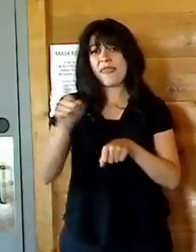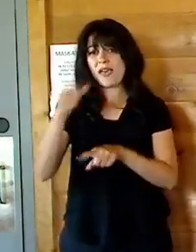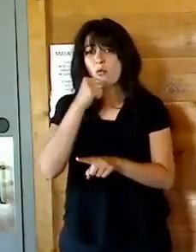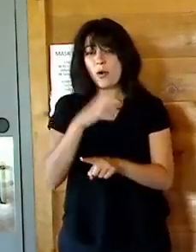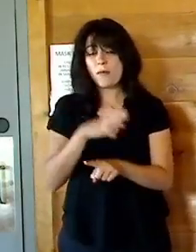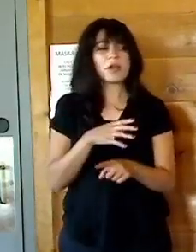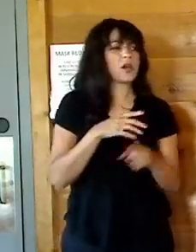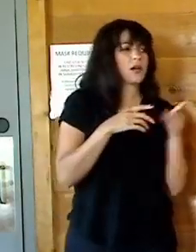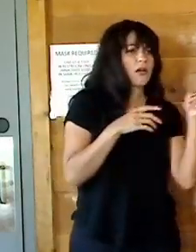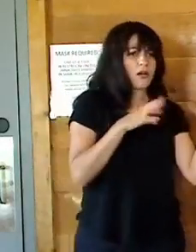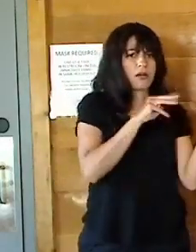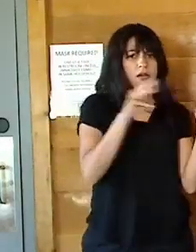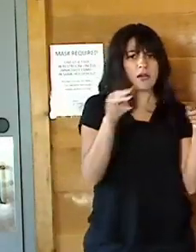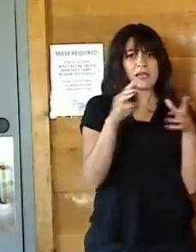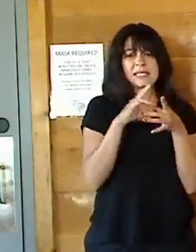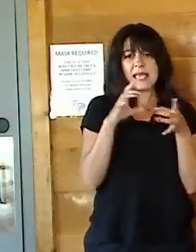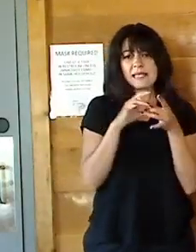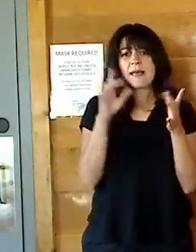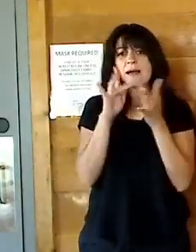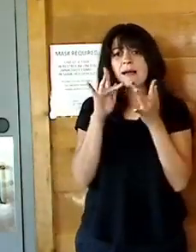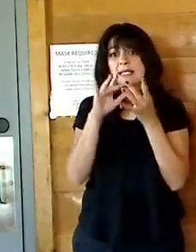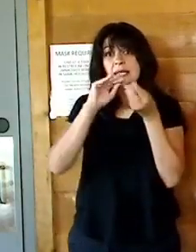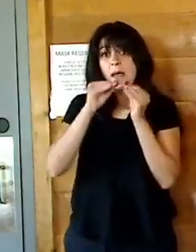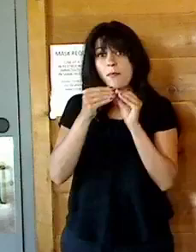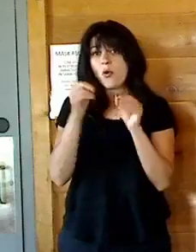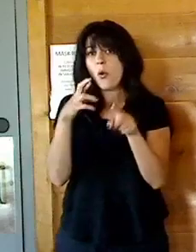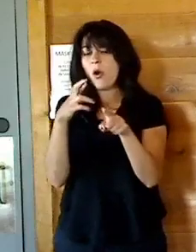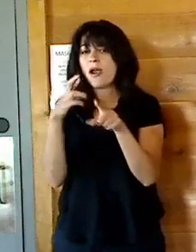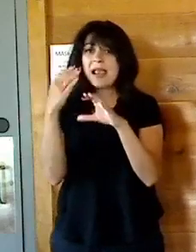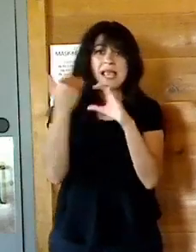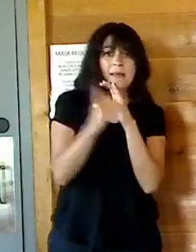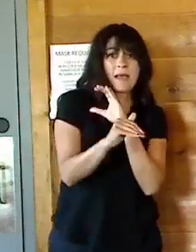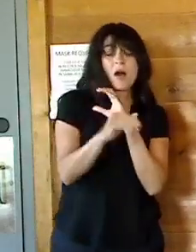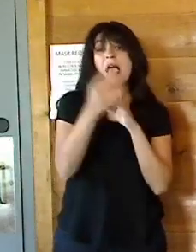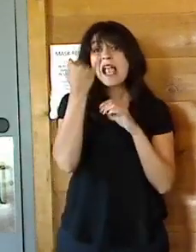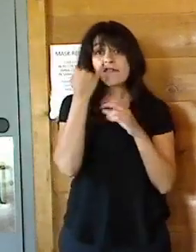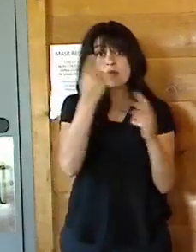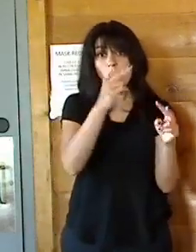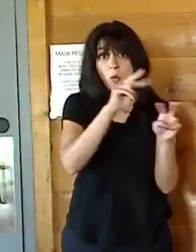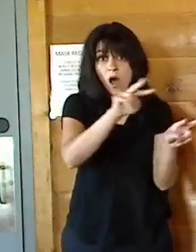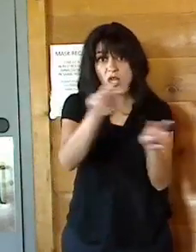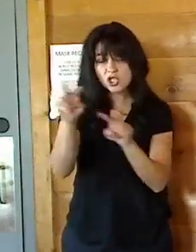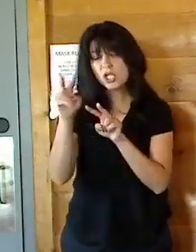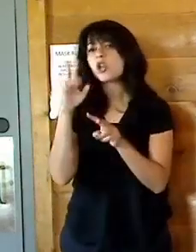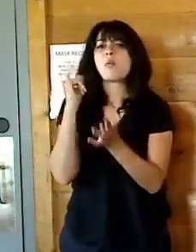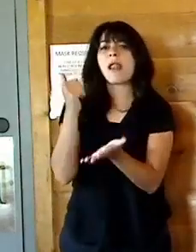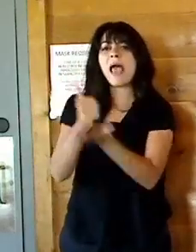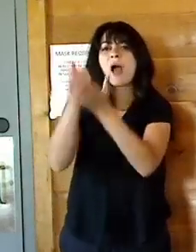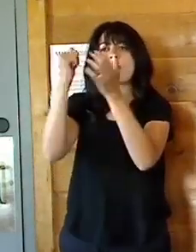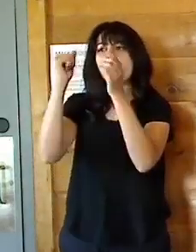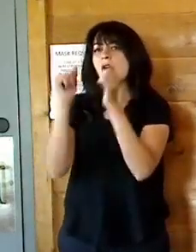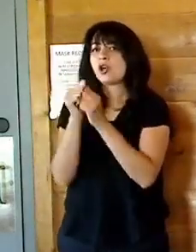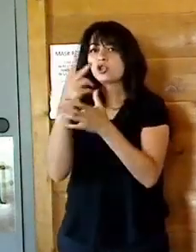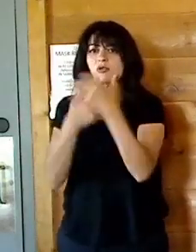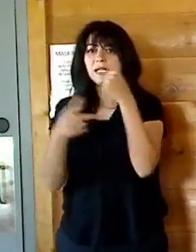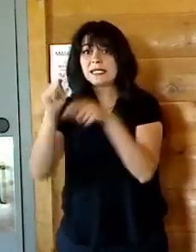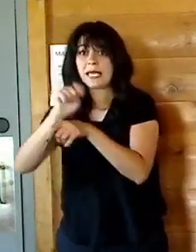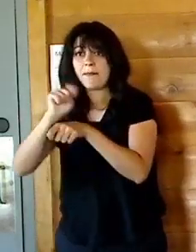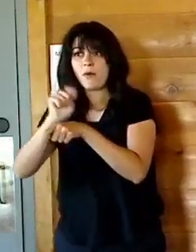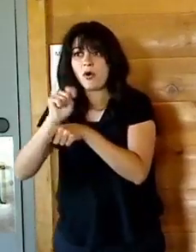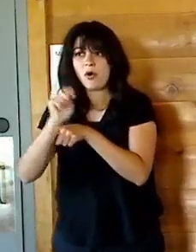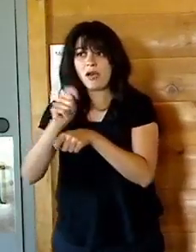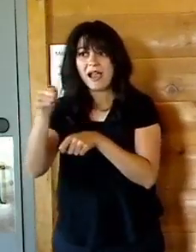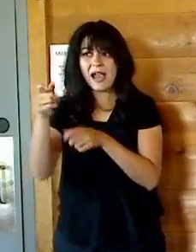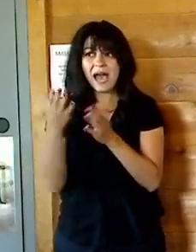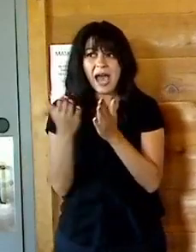there a contact number or email that folks, so if you're watching and you want to be helpful to Trinity Temple, it's one of our largest food pantries in the county. I'm